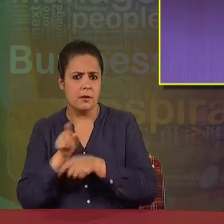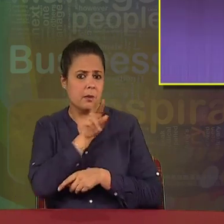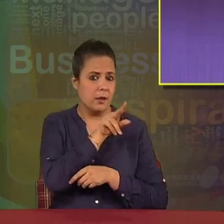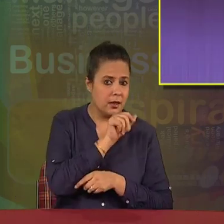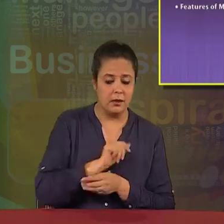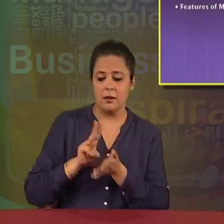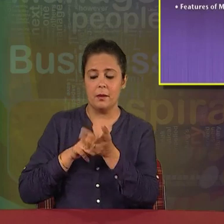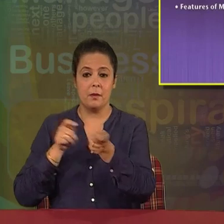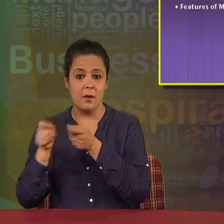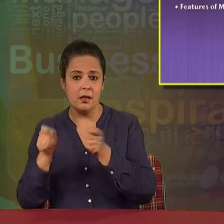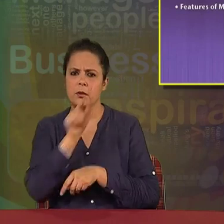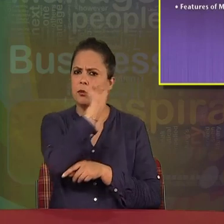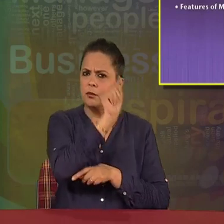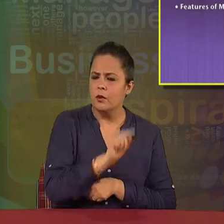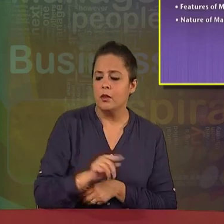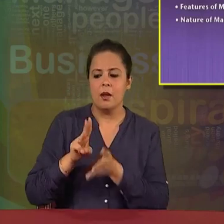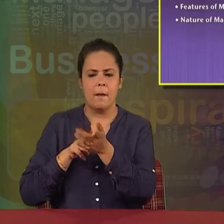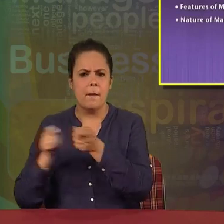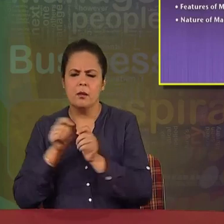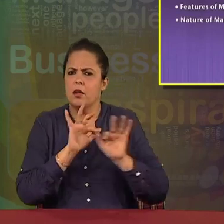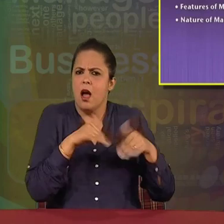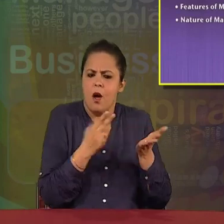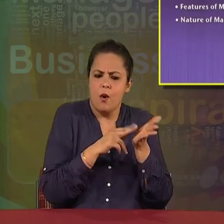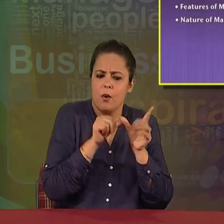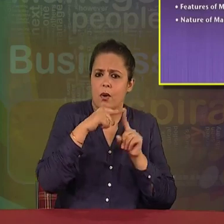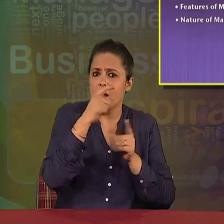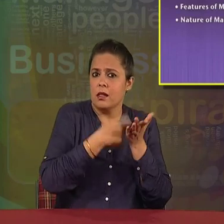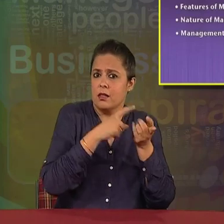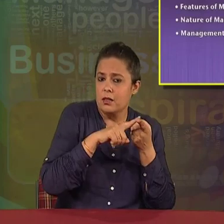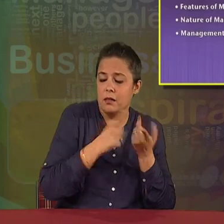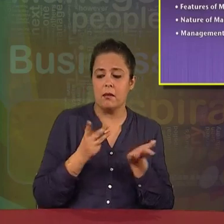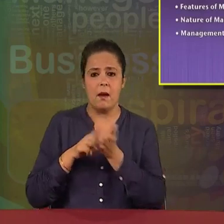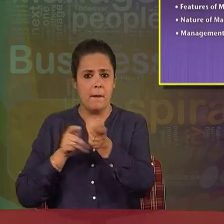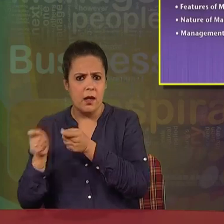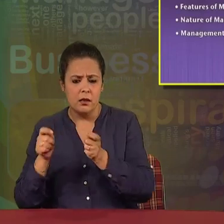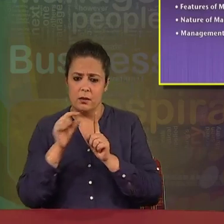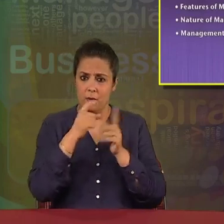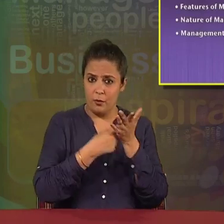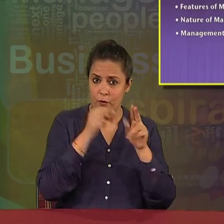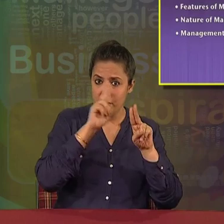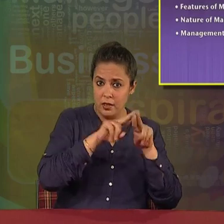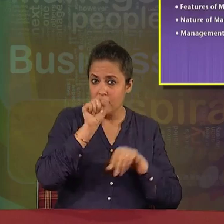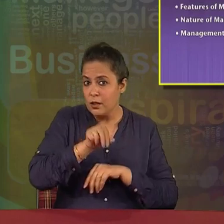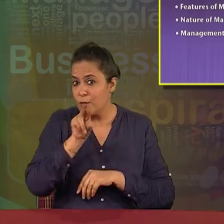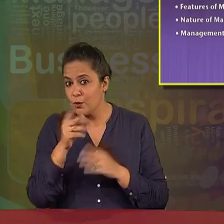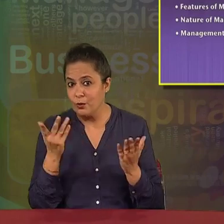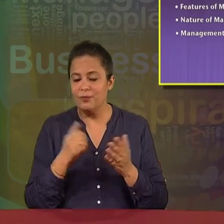management, features of management, and the nature of management, whether management is a profession or not.